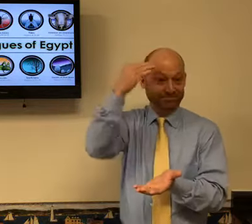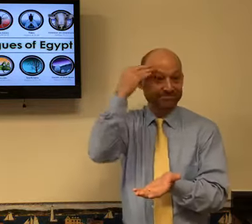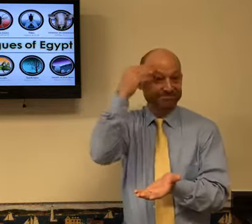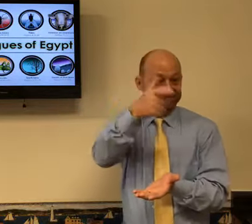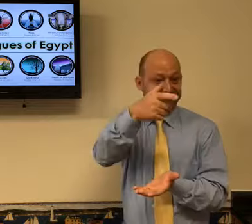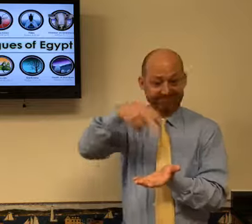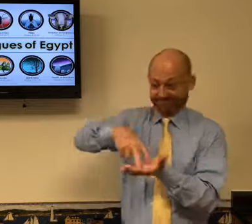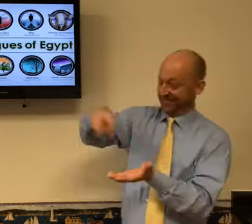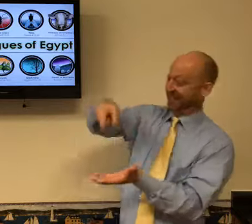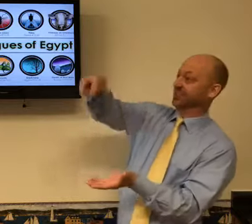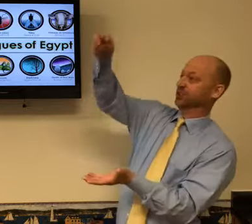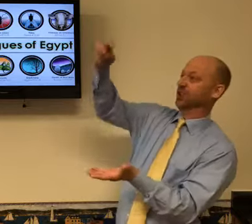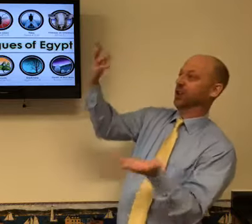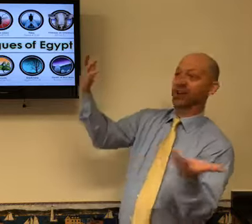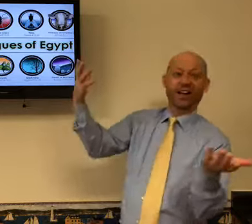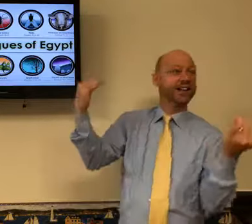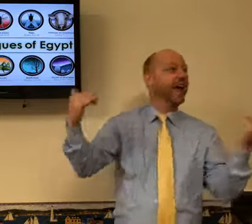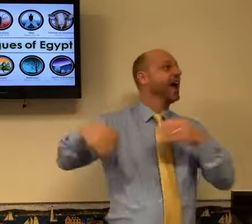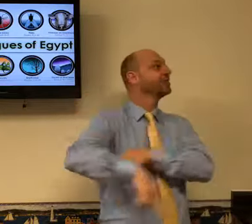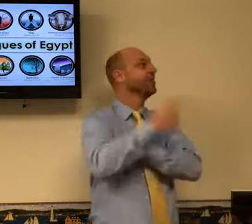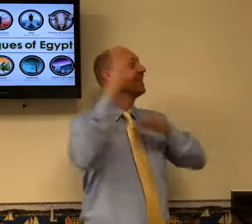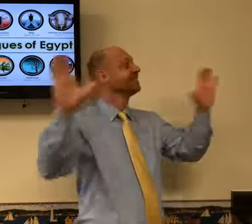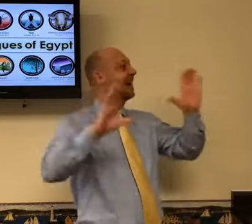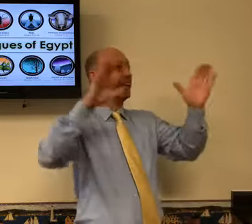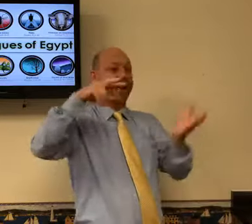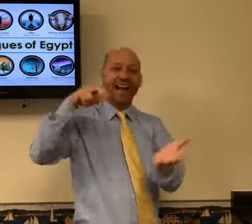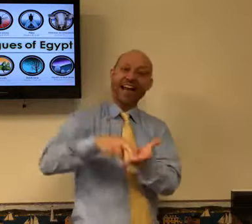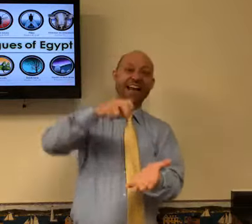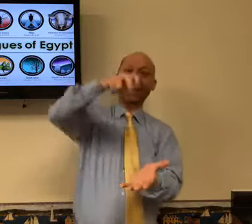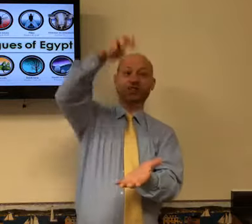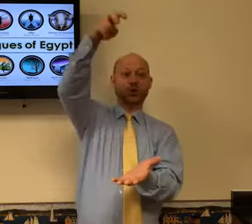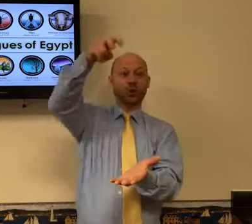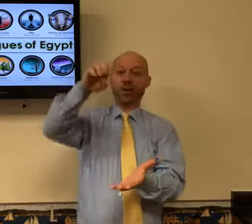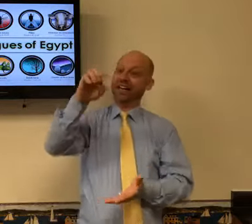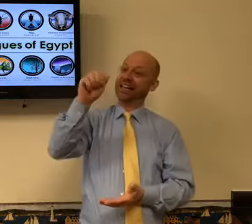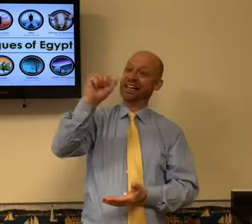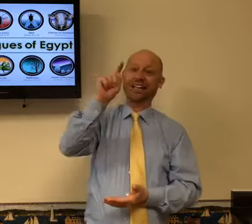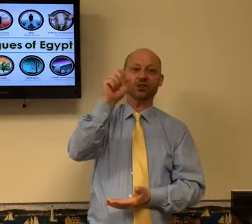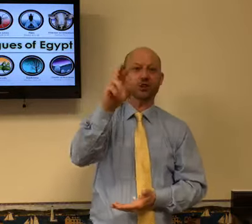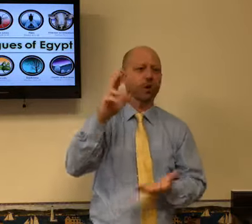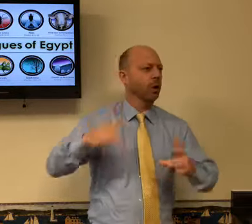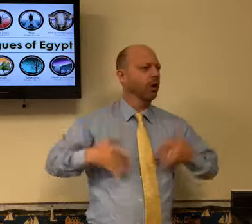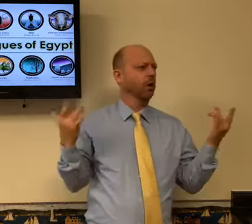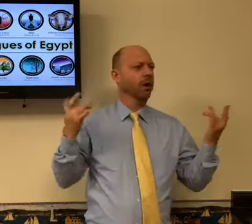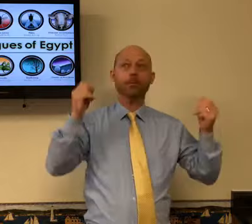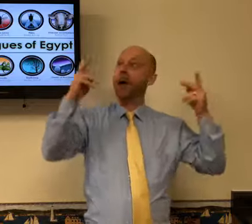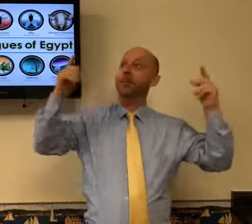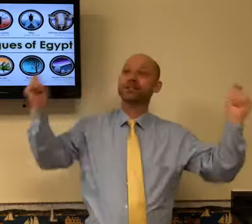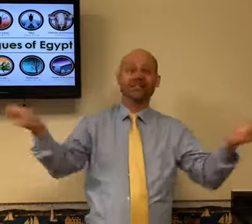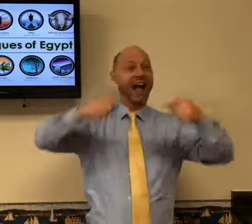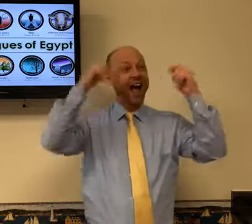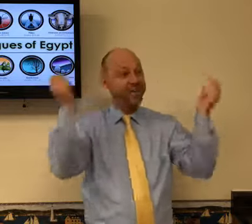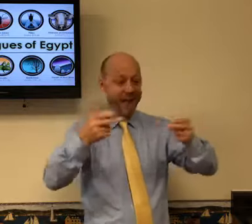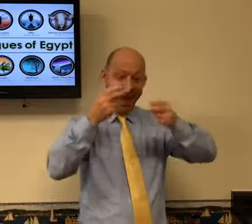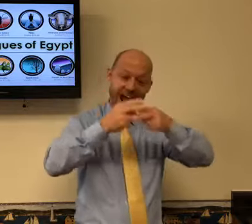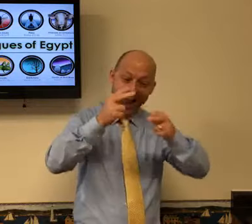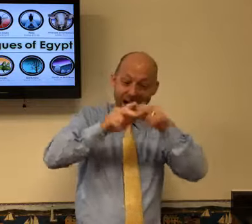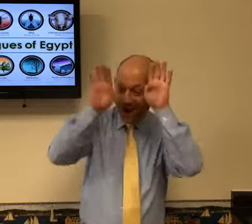Easter is today. Today is Sunday. It's Easter. You know, many people would